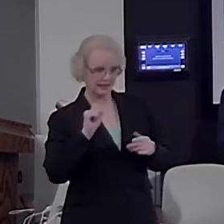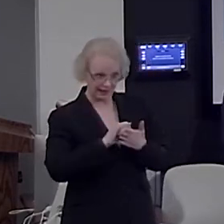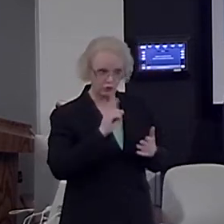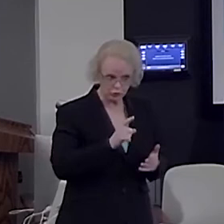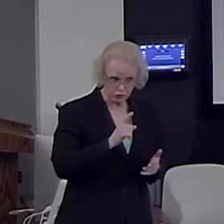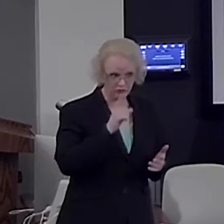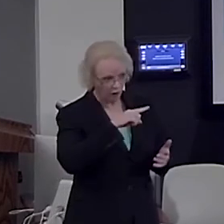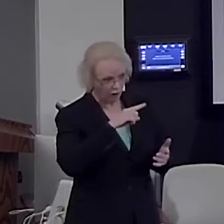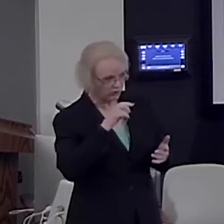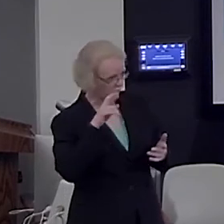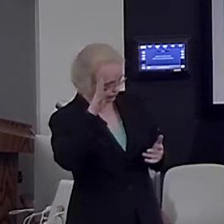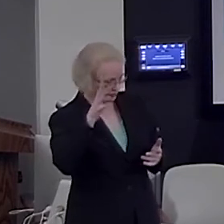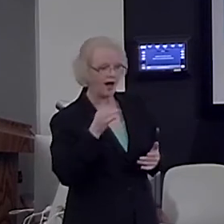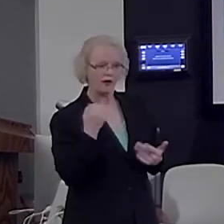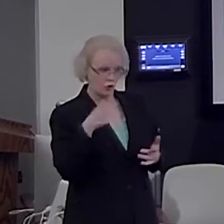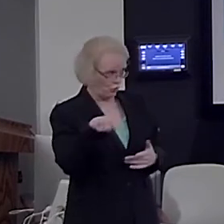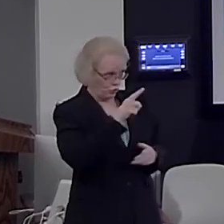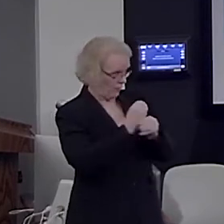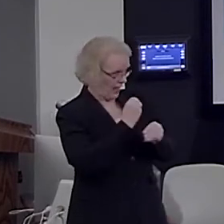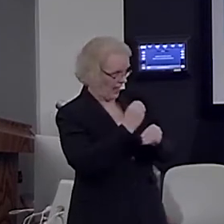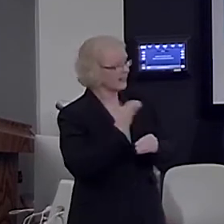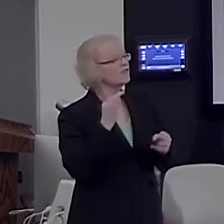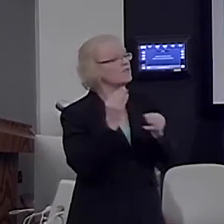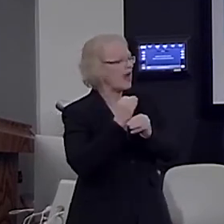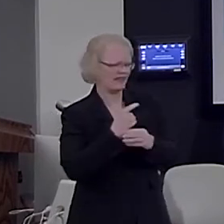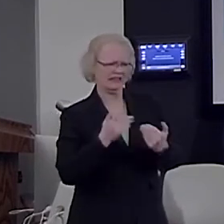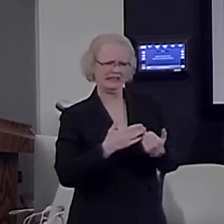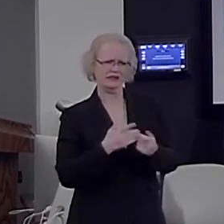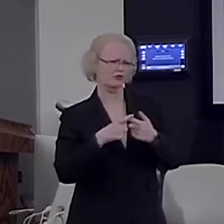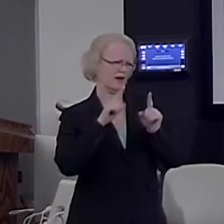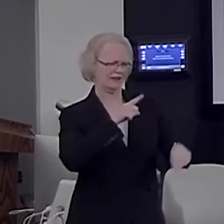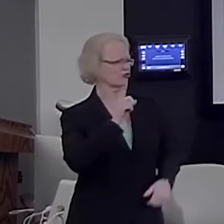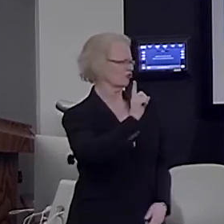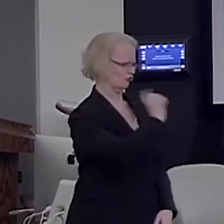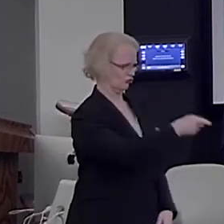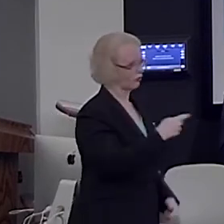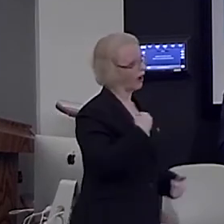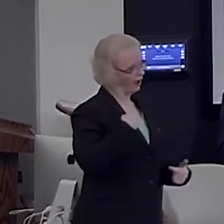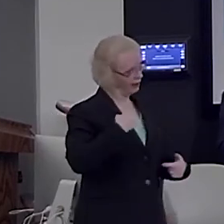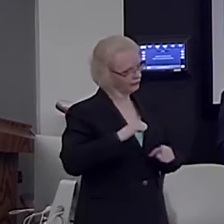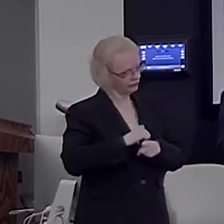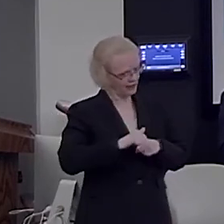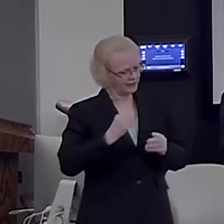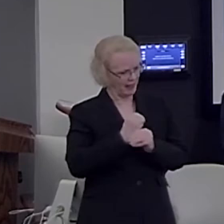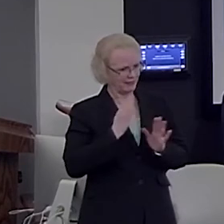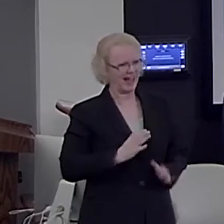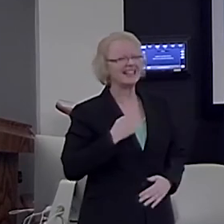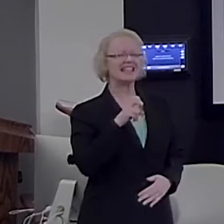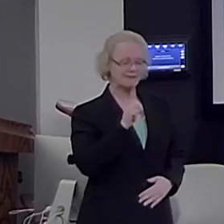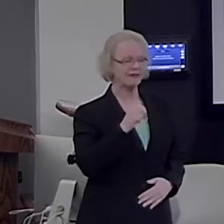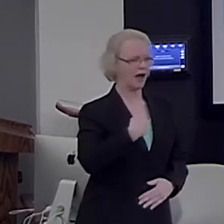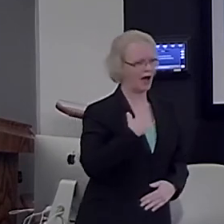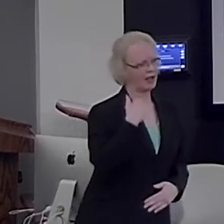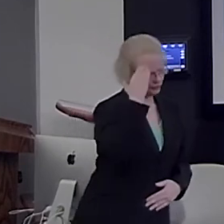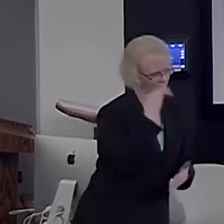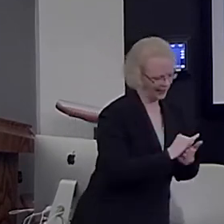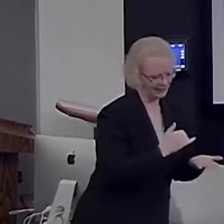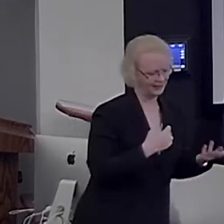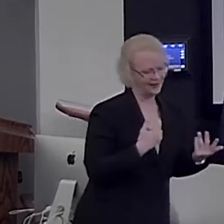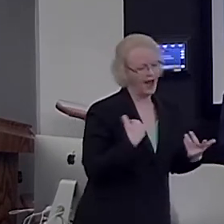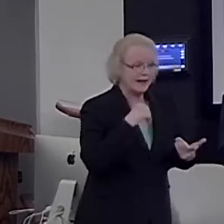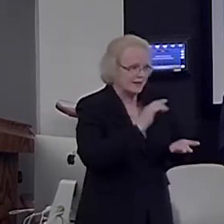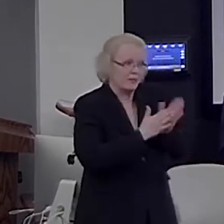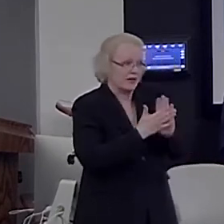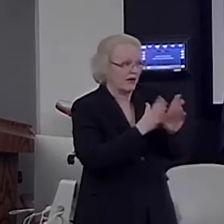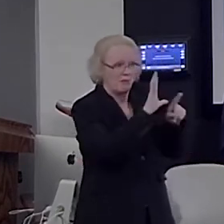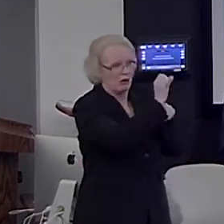If you are a mathematician, it's quite easy to say it's true. It's actually, I was trained as a mathematician. Even I know this. I didn't become a